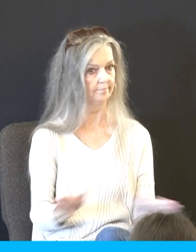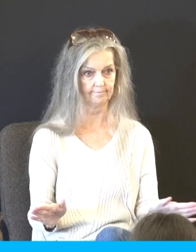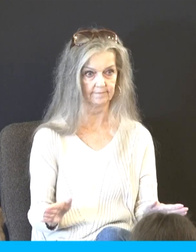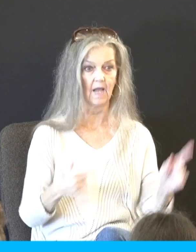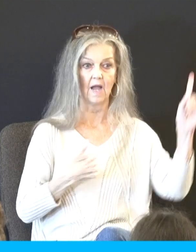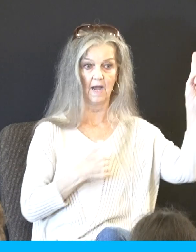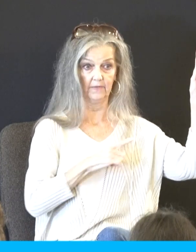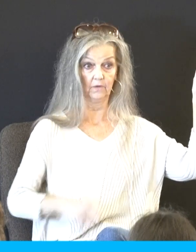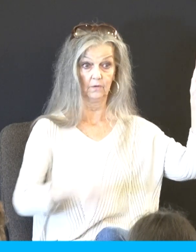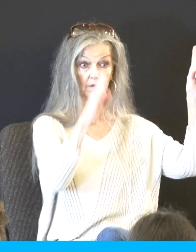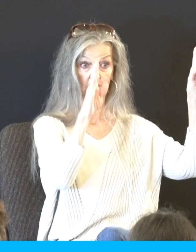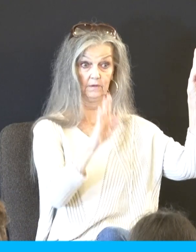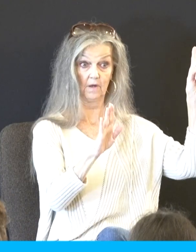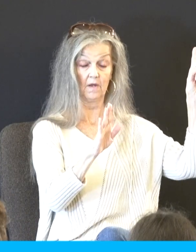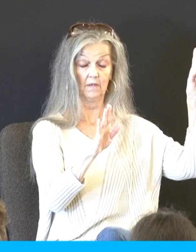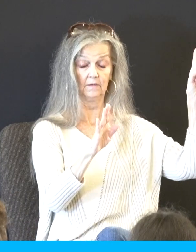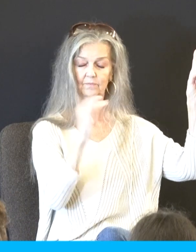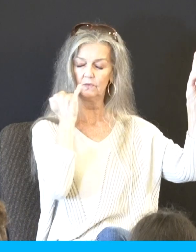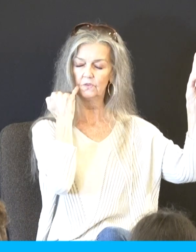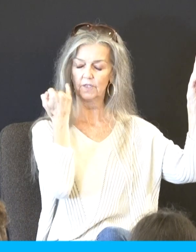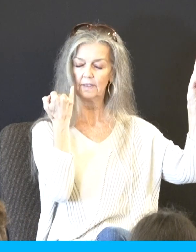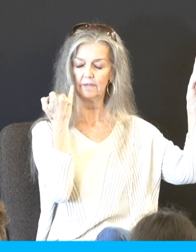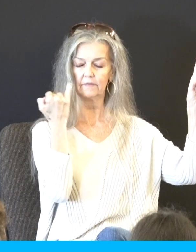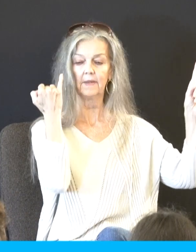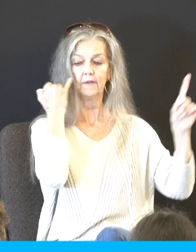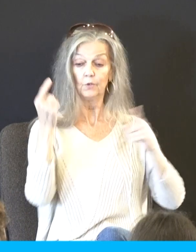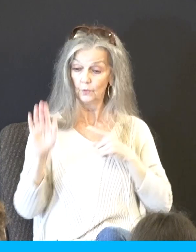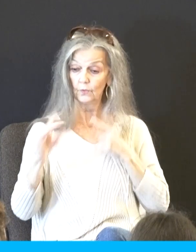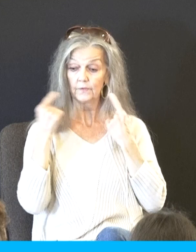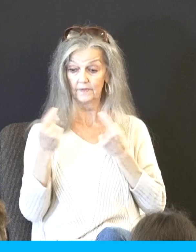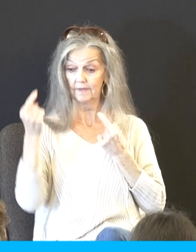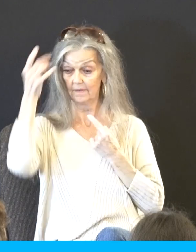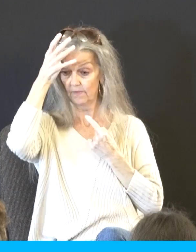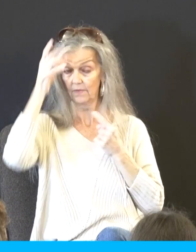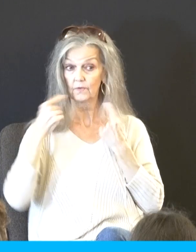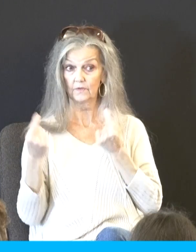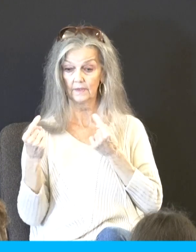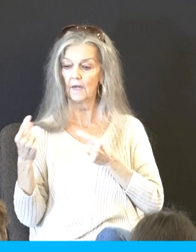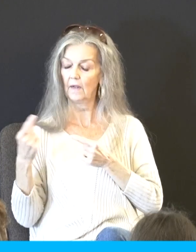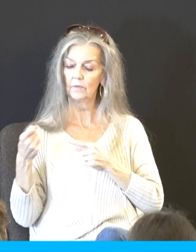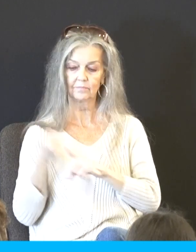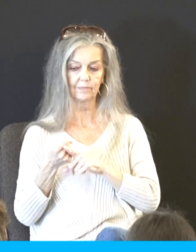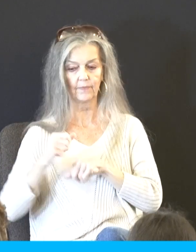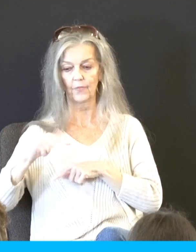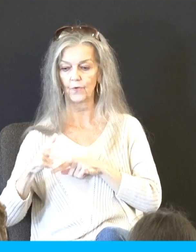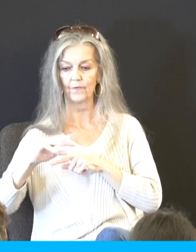God, am a jealous God, visiting the iniquity of the fathers upon the children to the third and fourth generation of them that hate me,